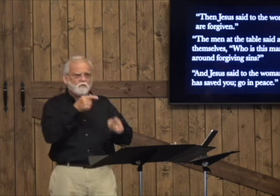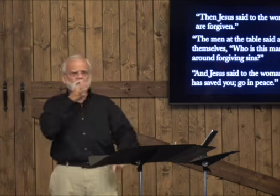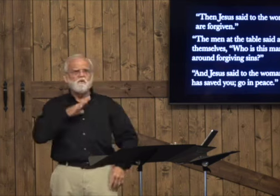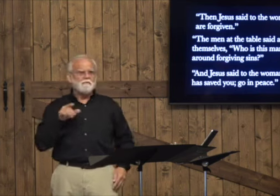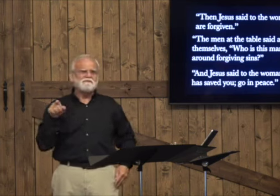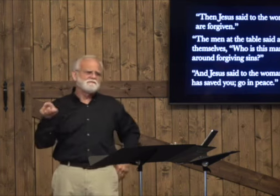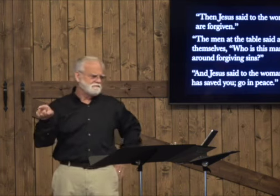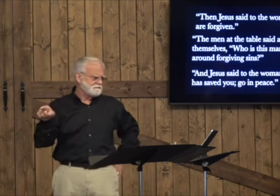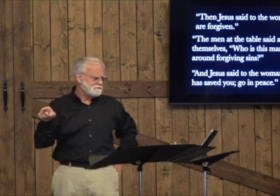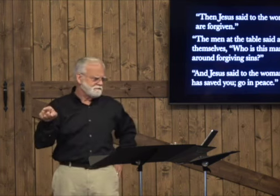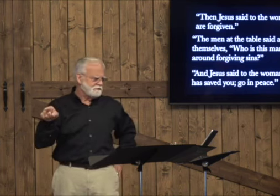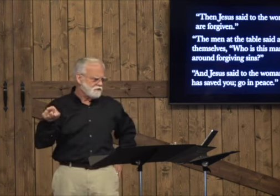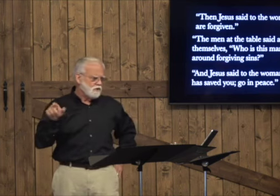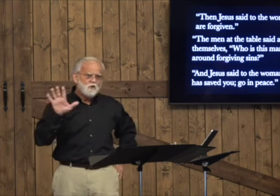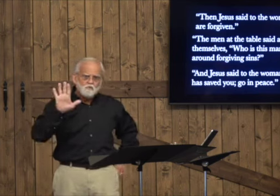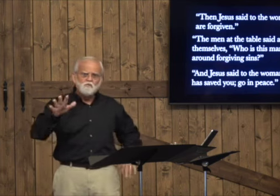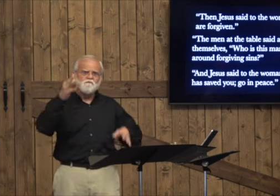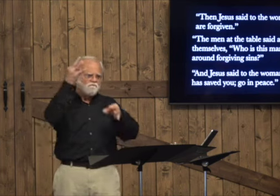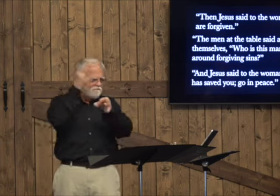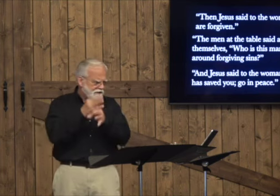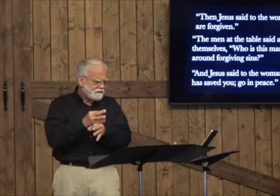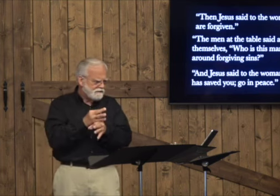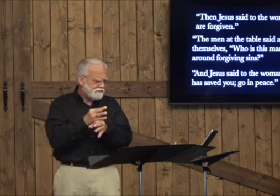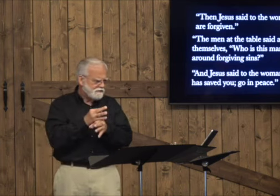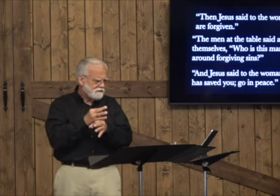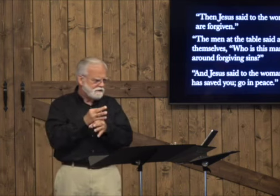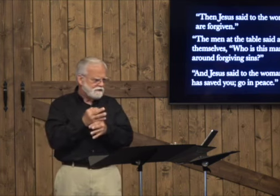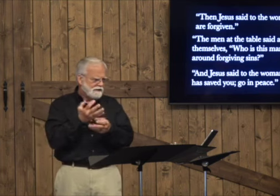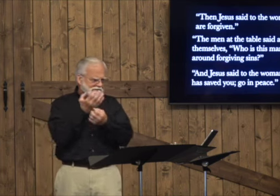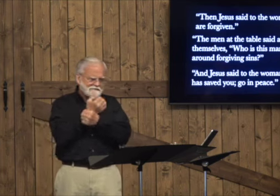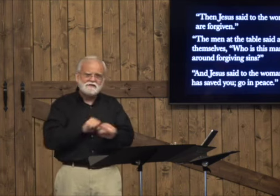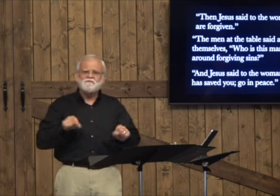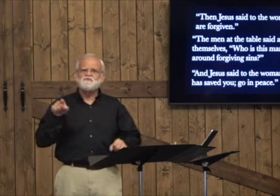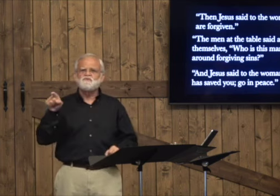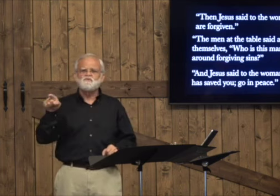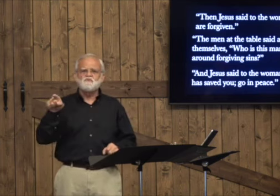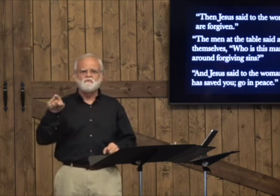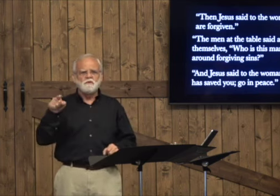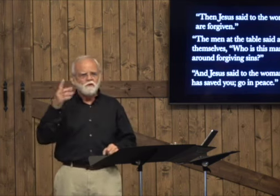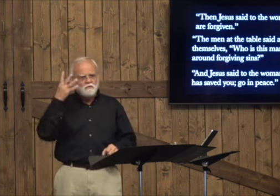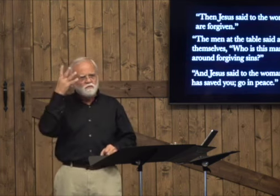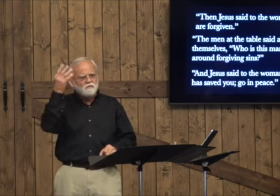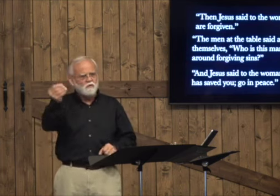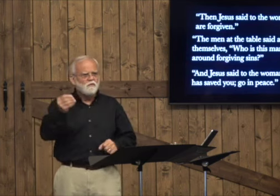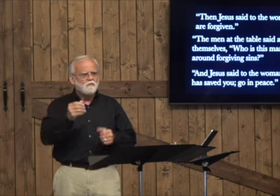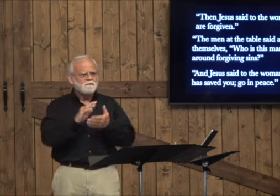And Jesus said to the woman, Your faith has saved you. Go in peace.